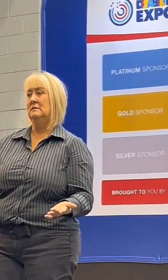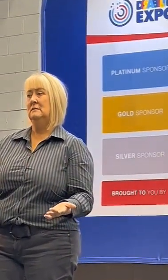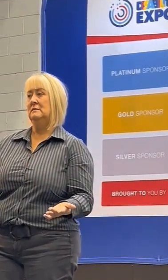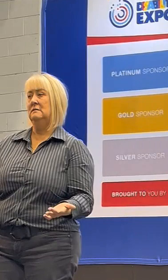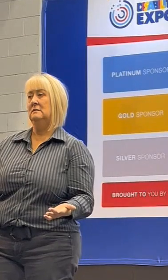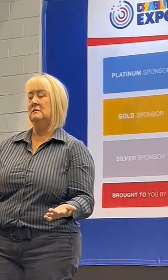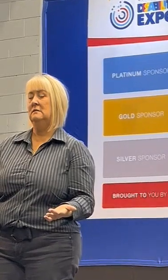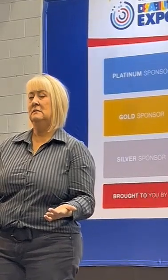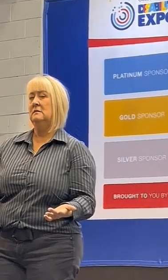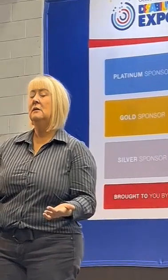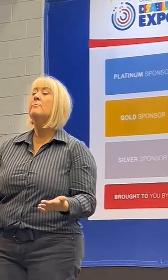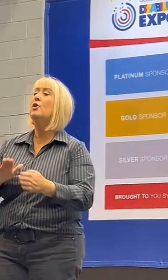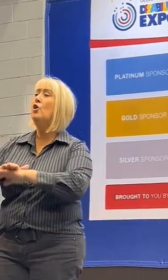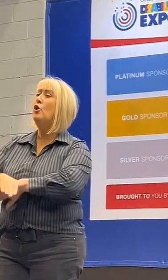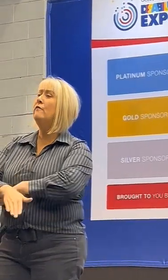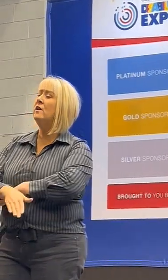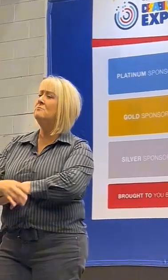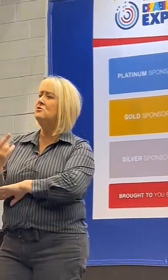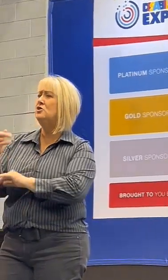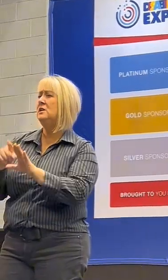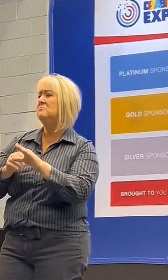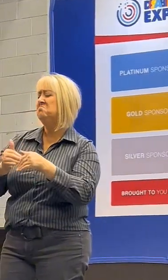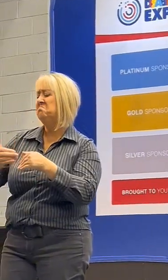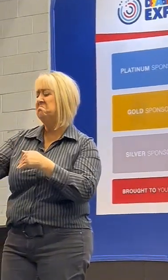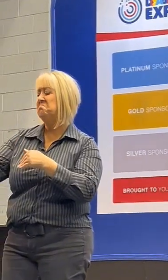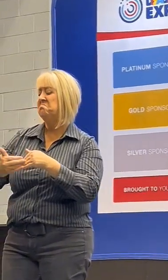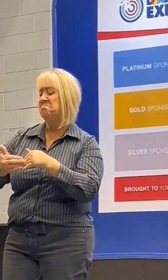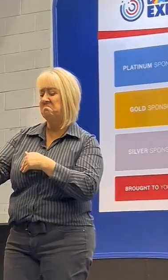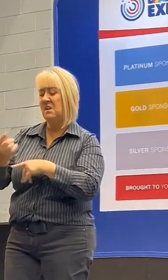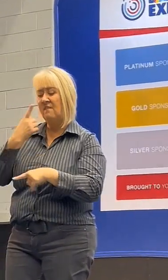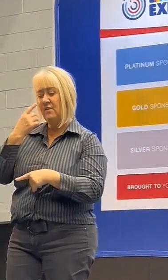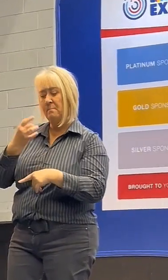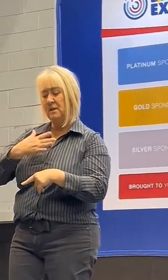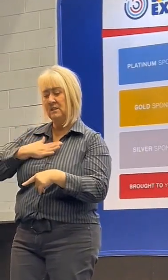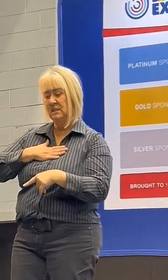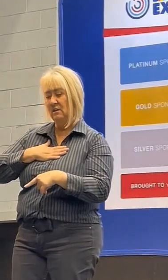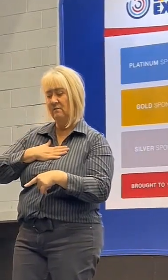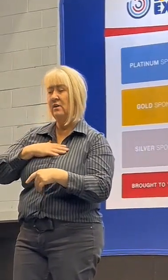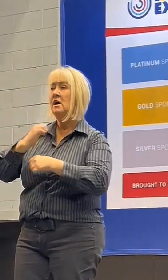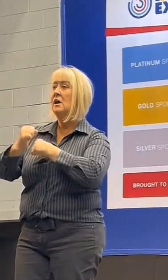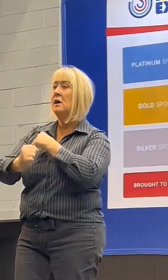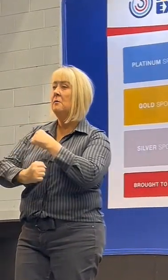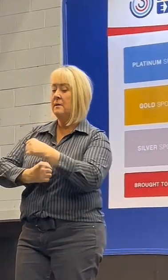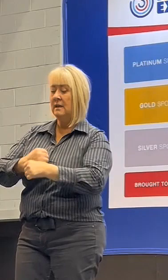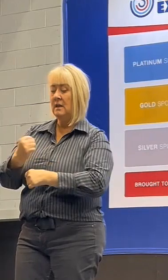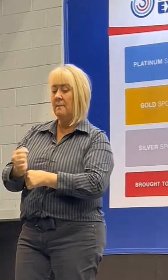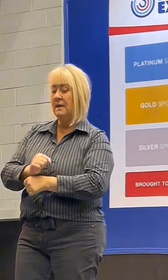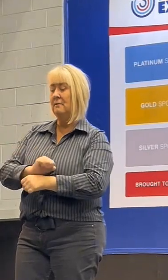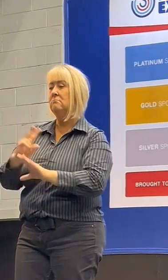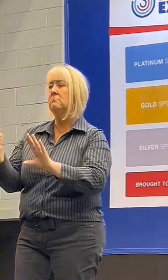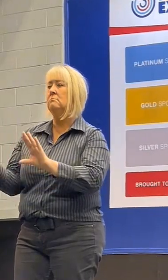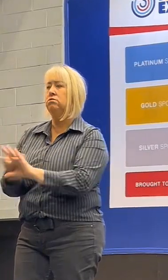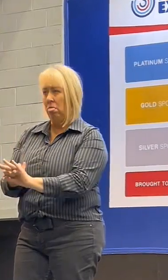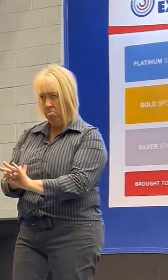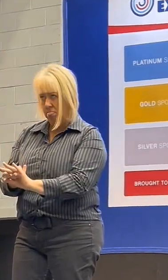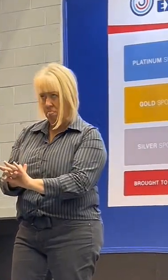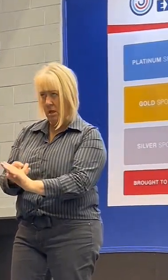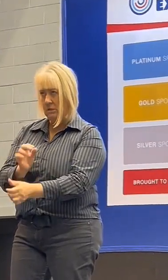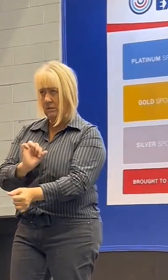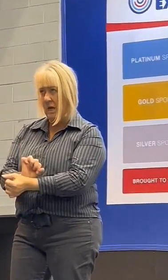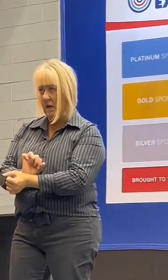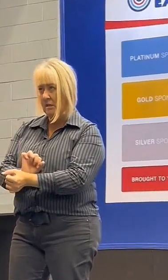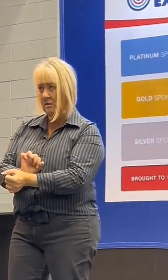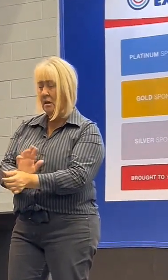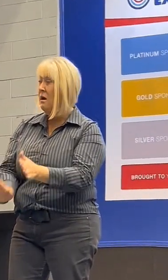Over the next two years, I gradually found myself on the path to eventually becoming bedridden. I became so incredibly sick,